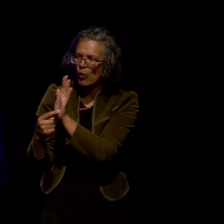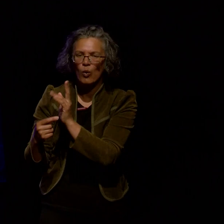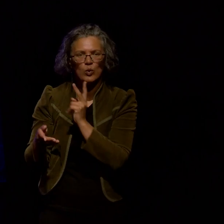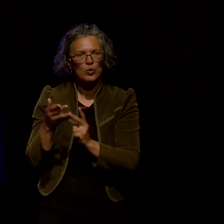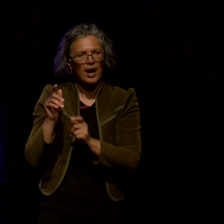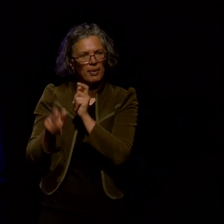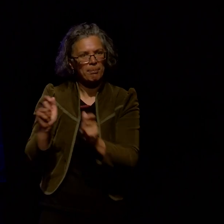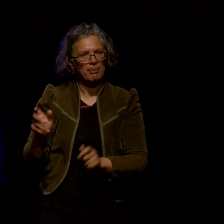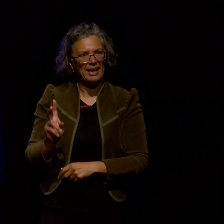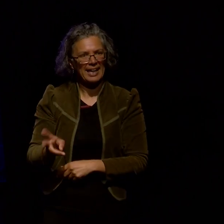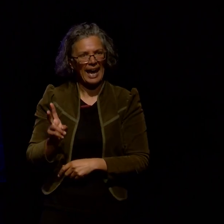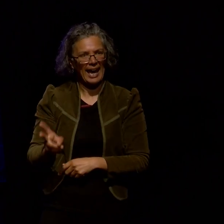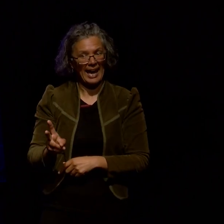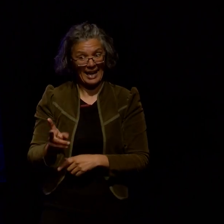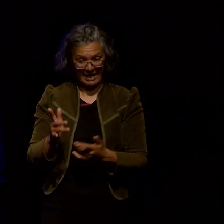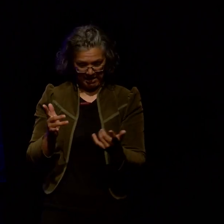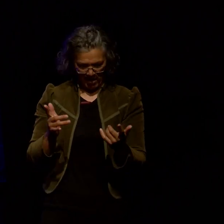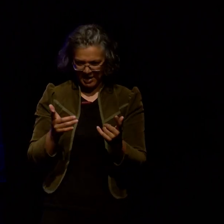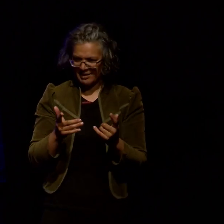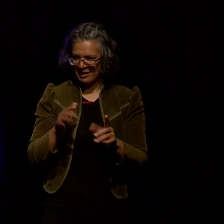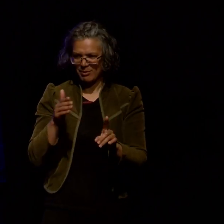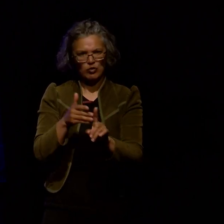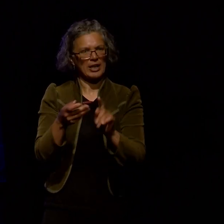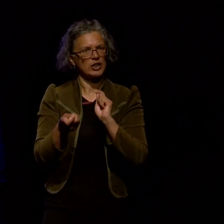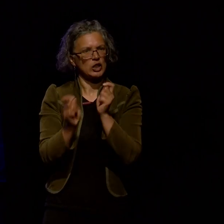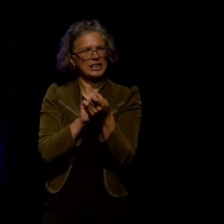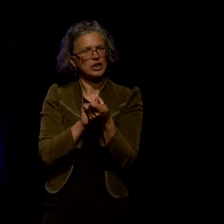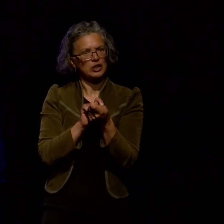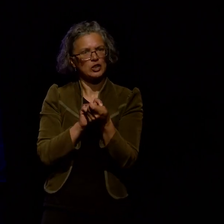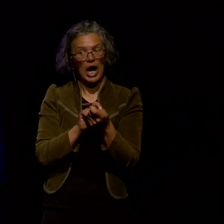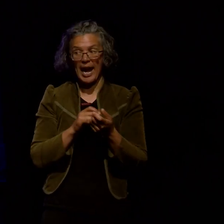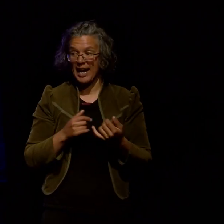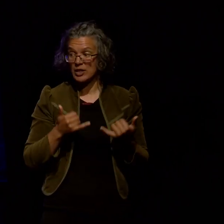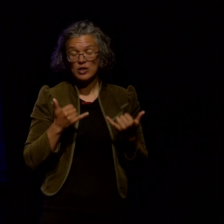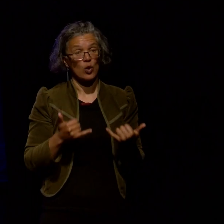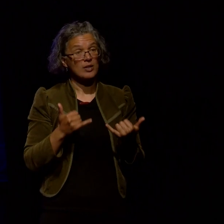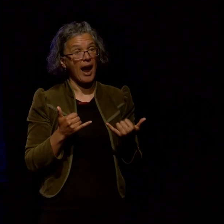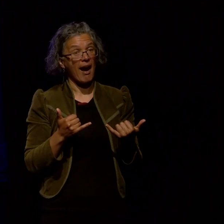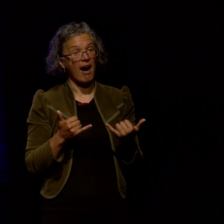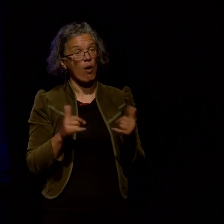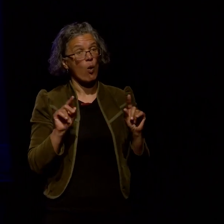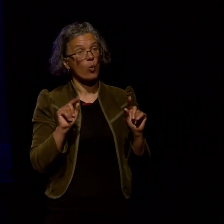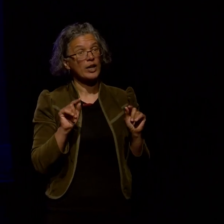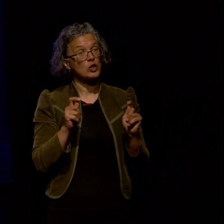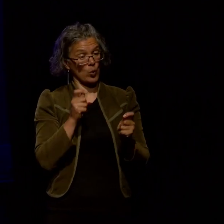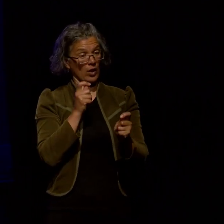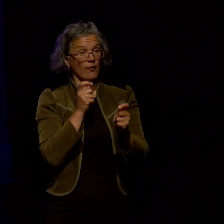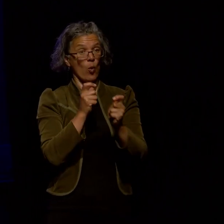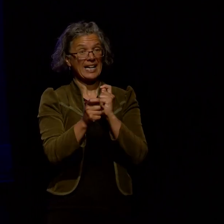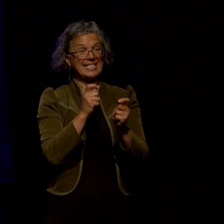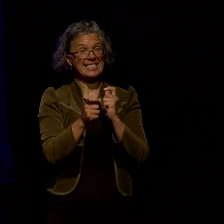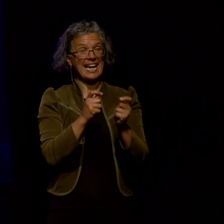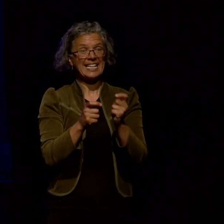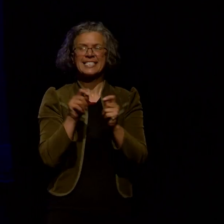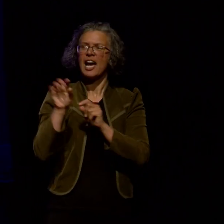the ideas but I changed my strategy so these days when I test something I invite people over and